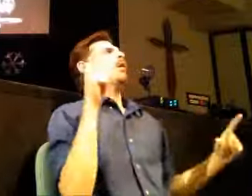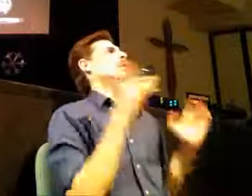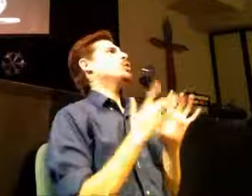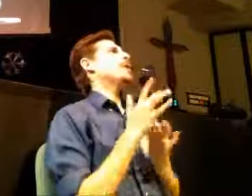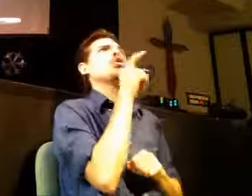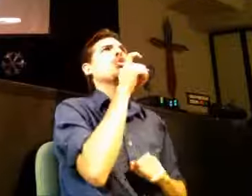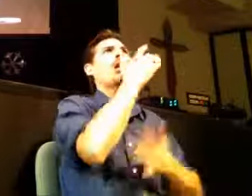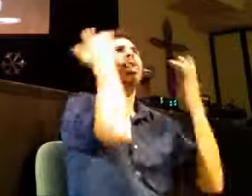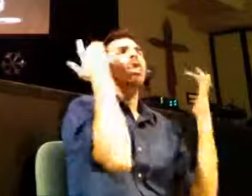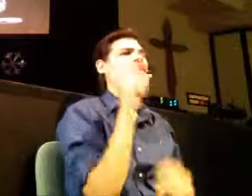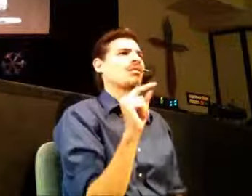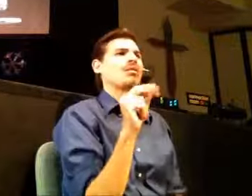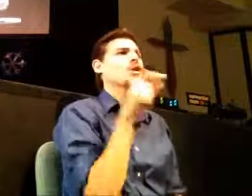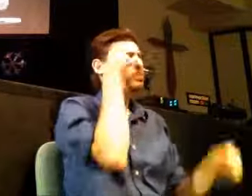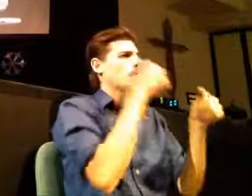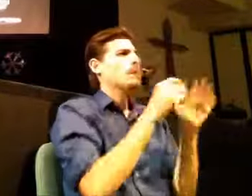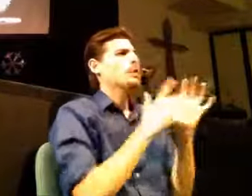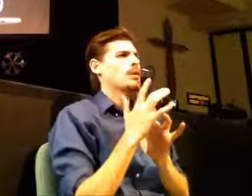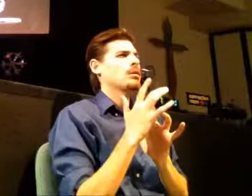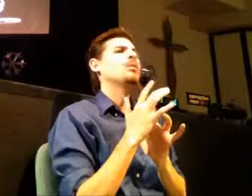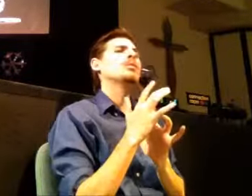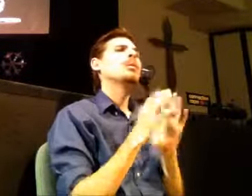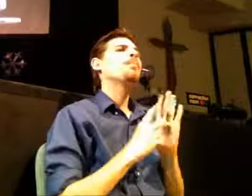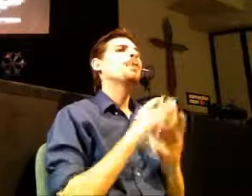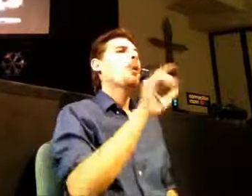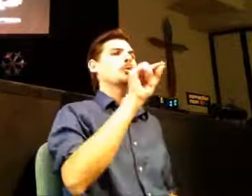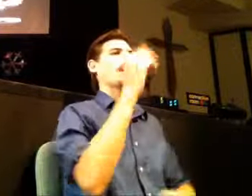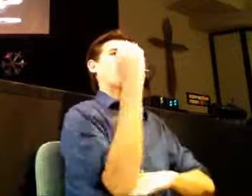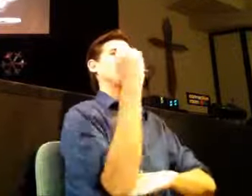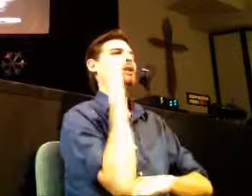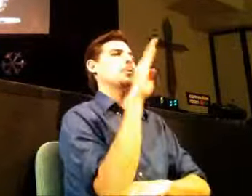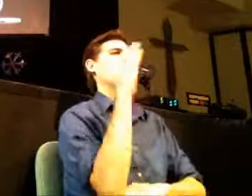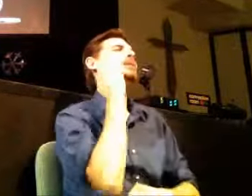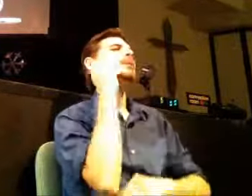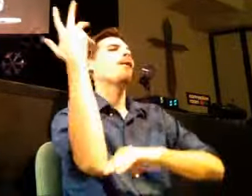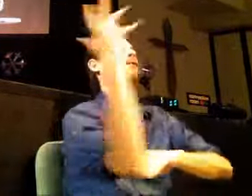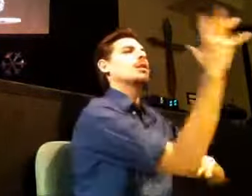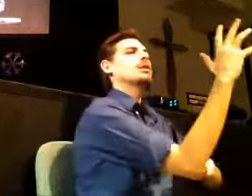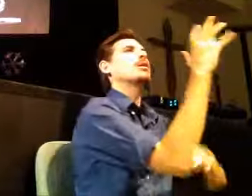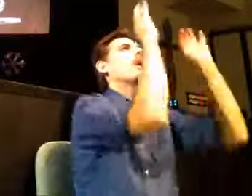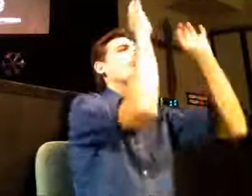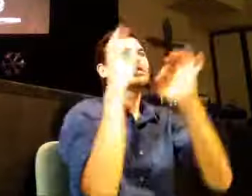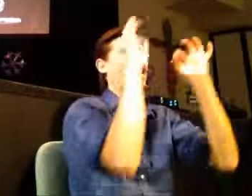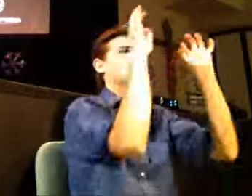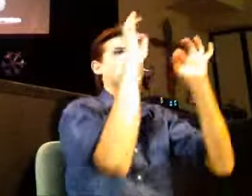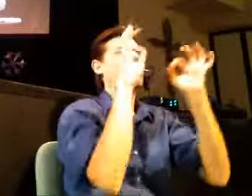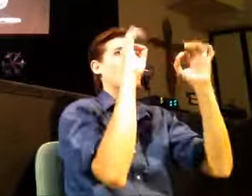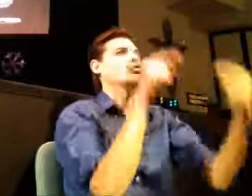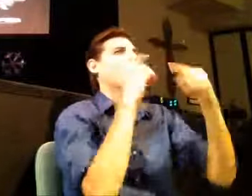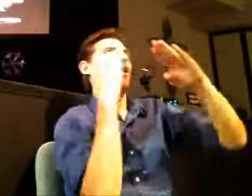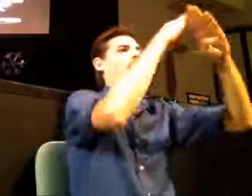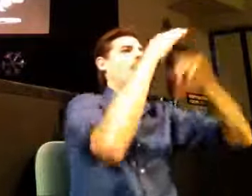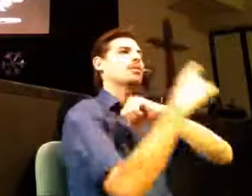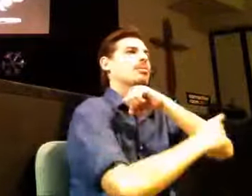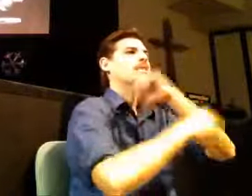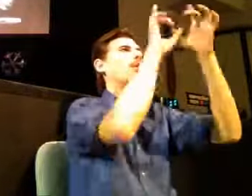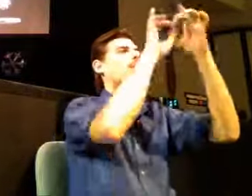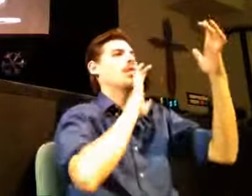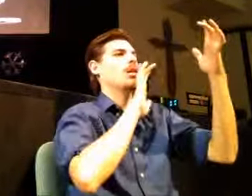2014 will have Mirkwood Forest moments for all of us moments that are going to distract us pull us away from things that are most important and it may not be bad things but it may not be the most